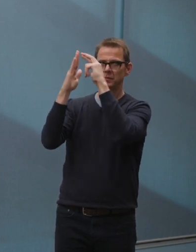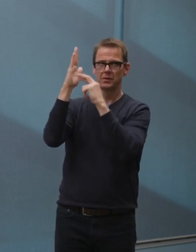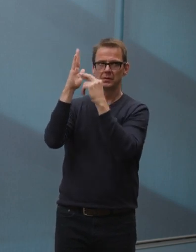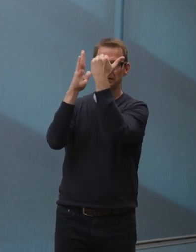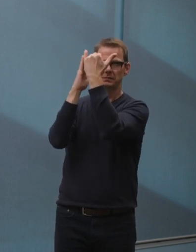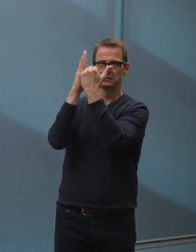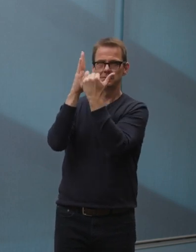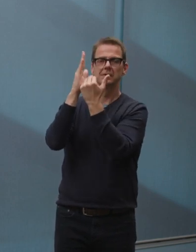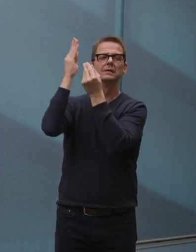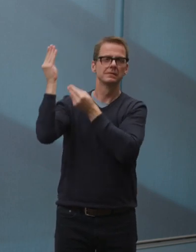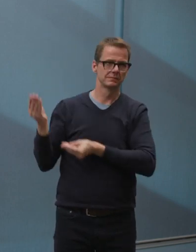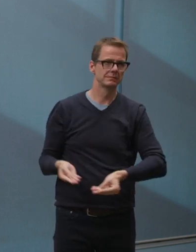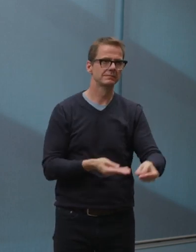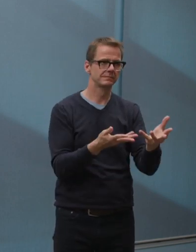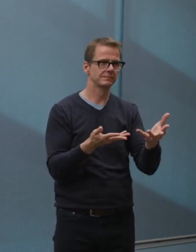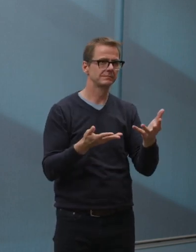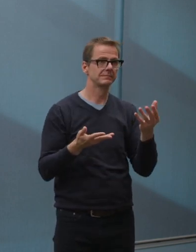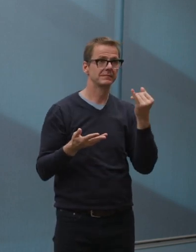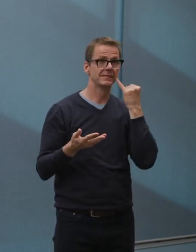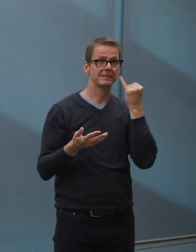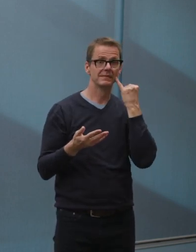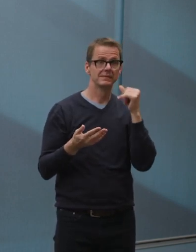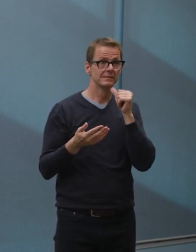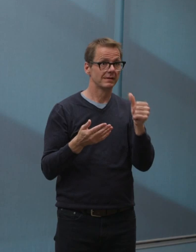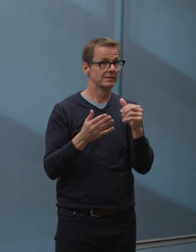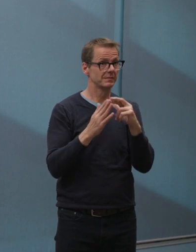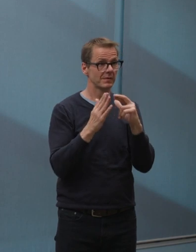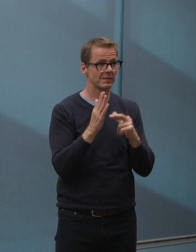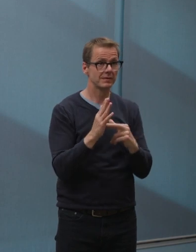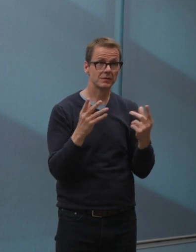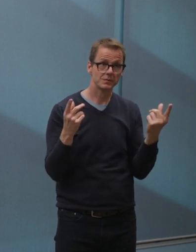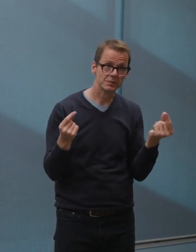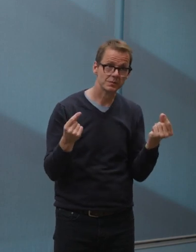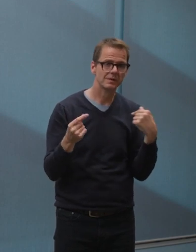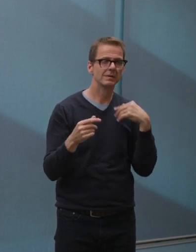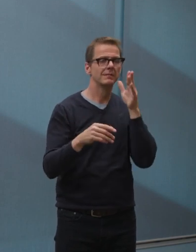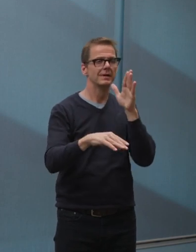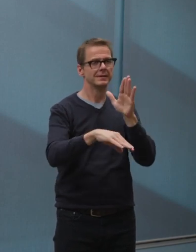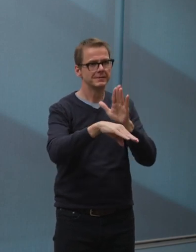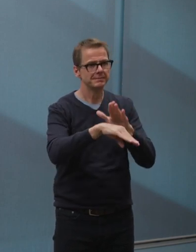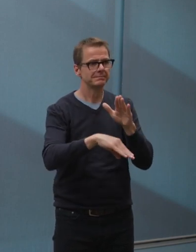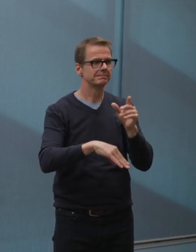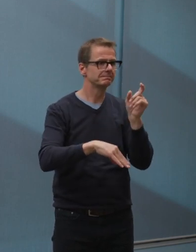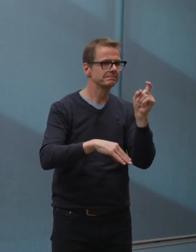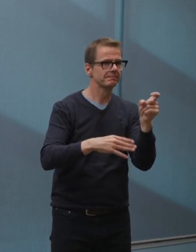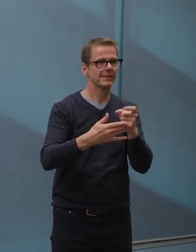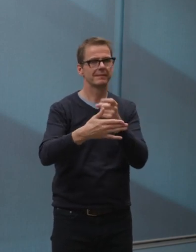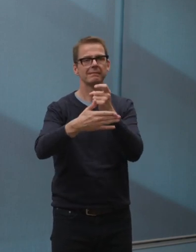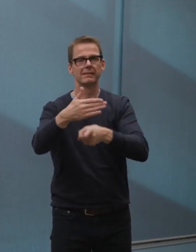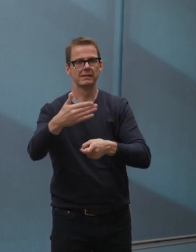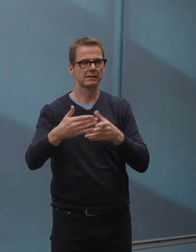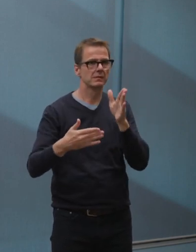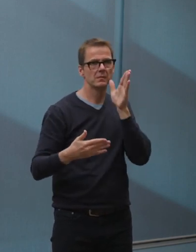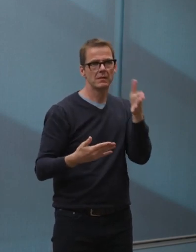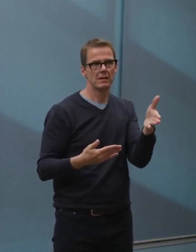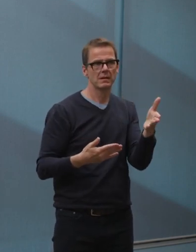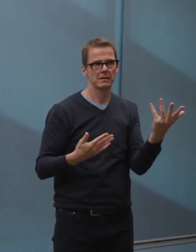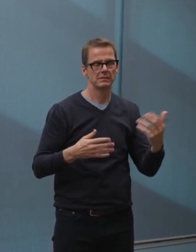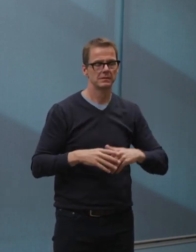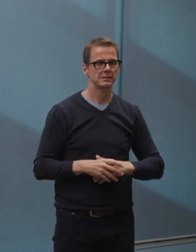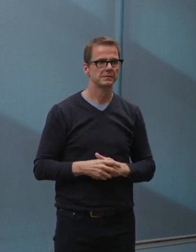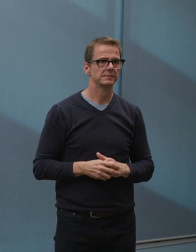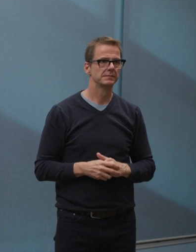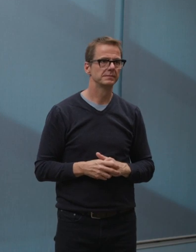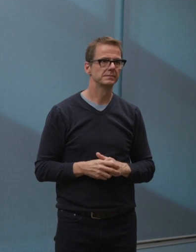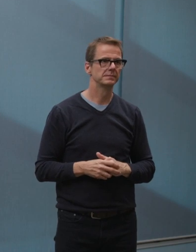Thank you, Vinesh. We have the fifth of those responses to the challenges at Expo. Adam will speak to those for you.